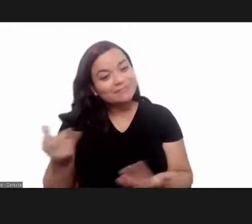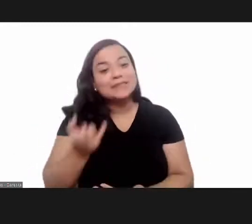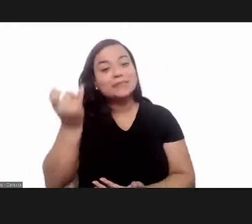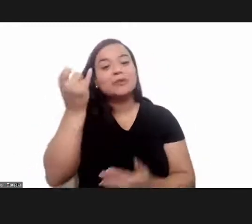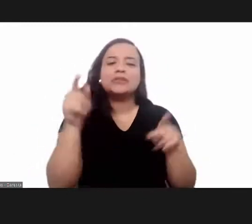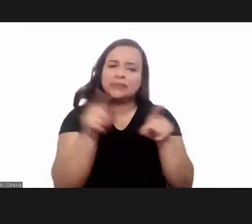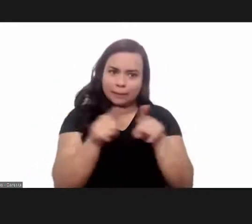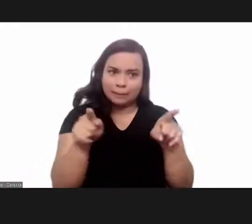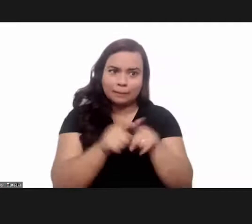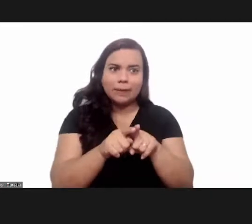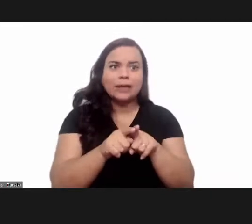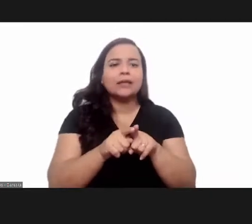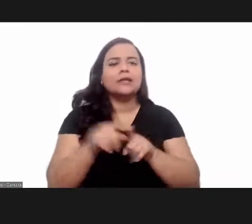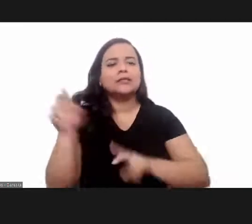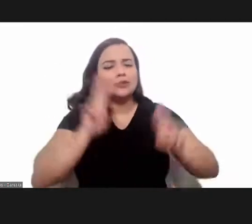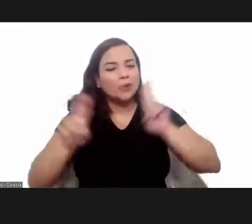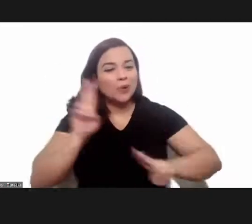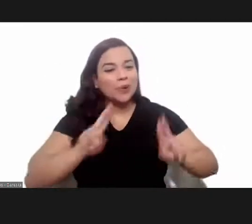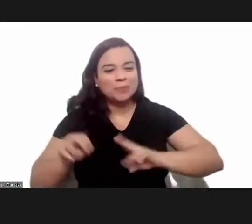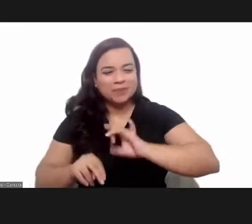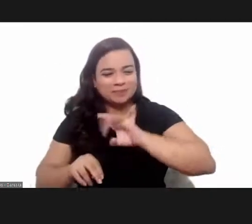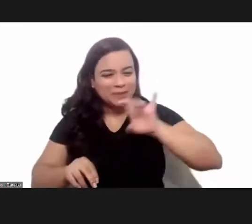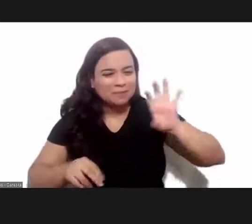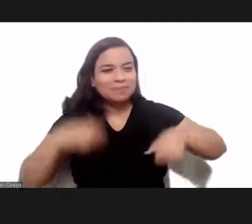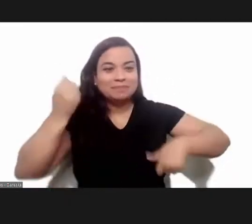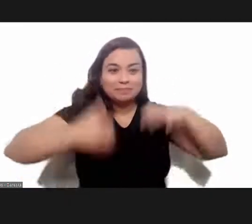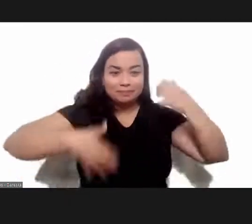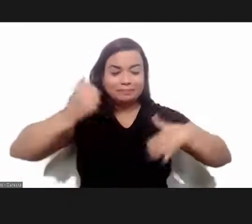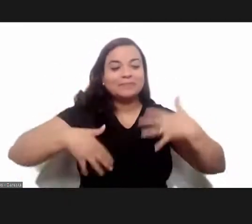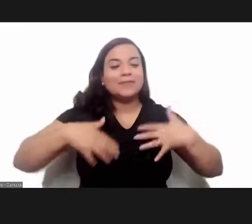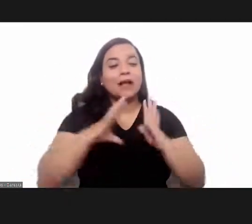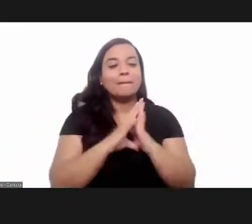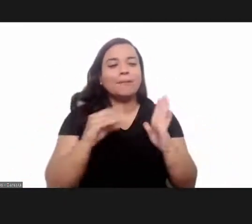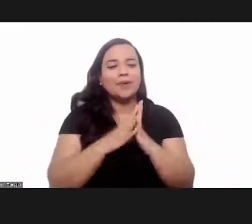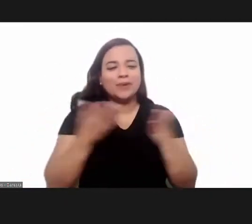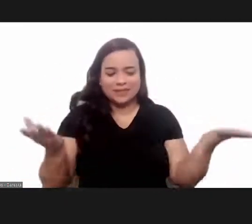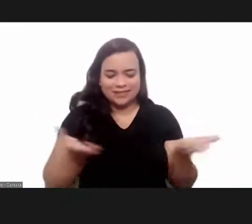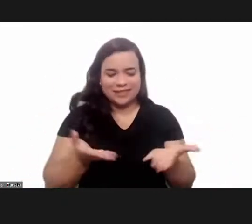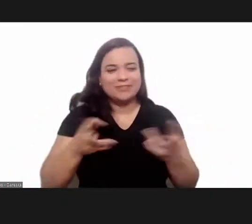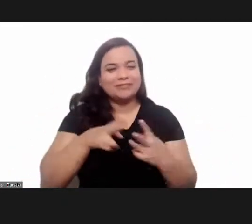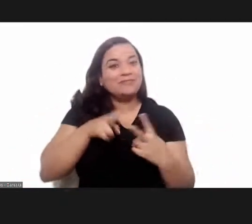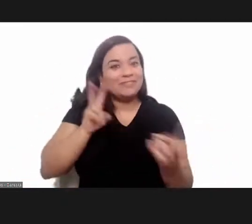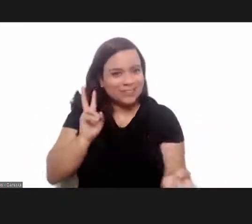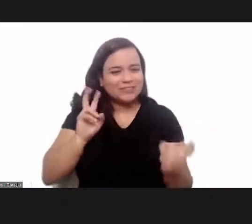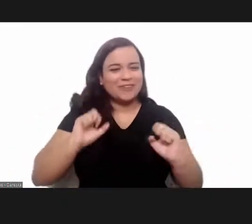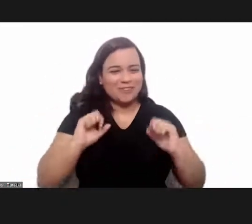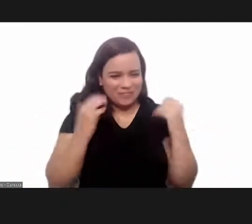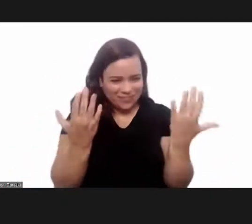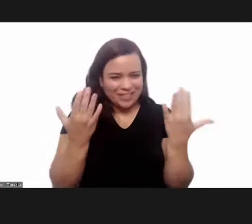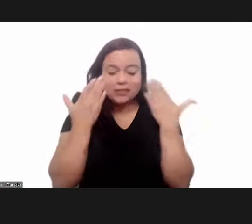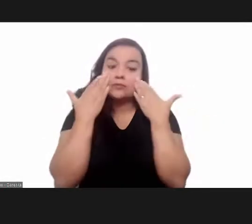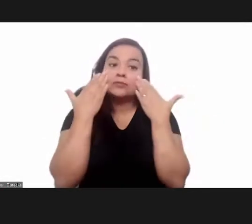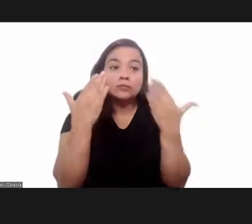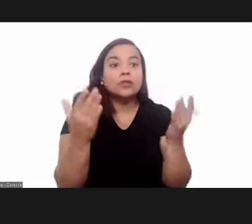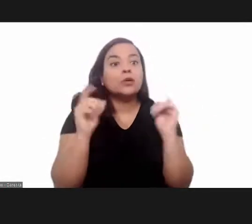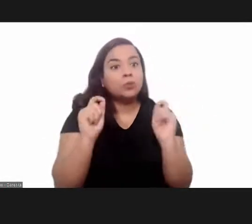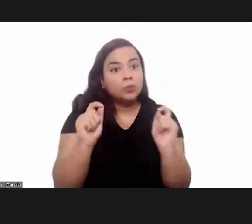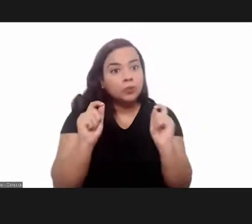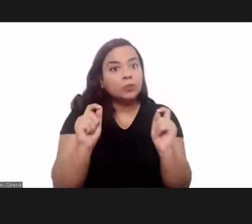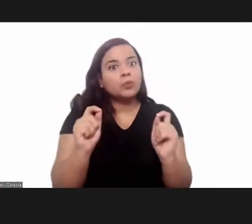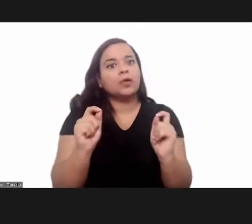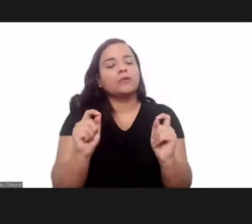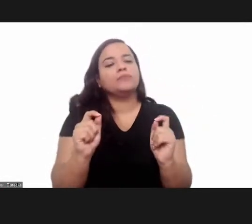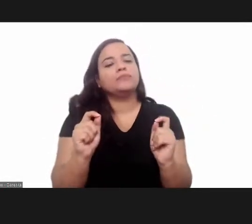cris so it's important when we cite these the format of this event it's important to highlight that